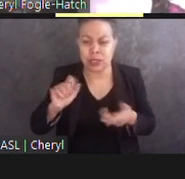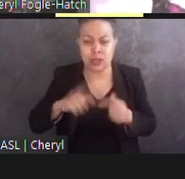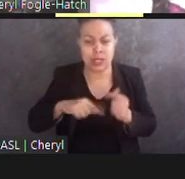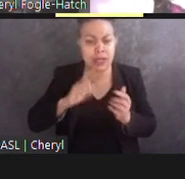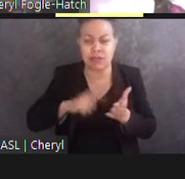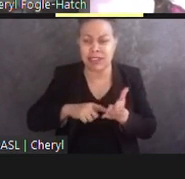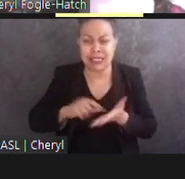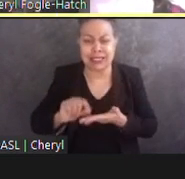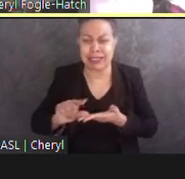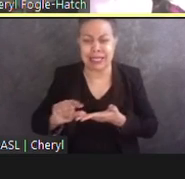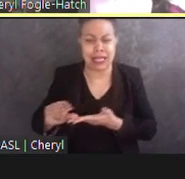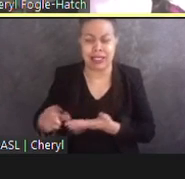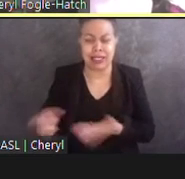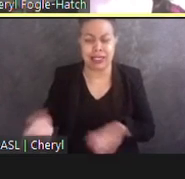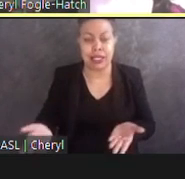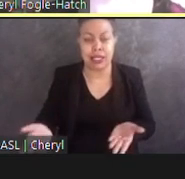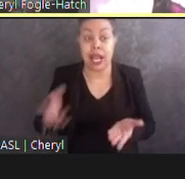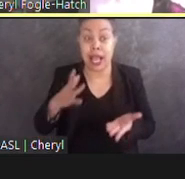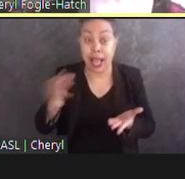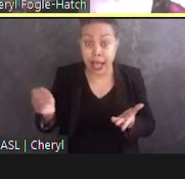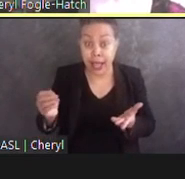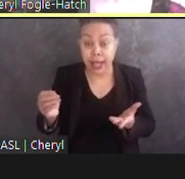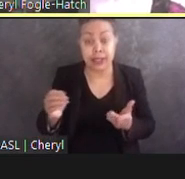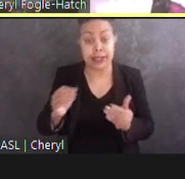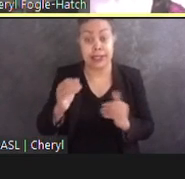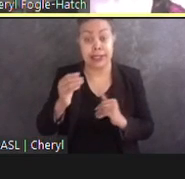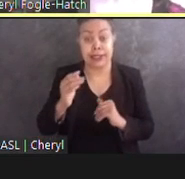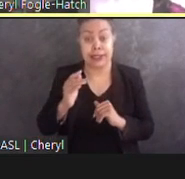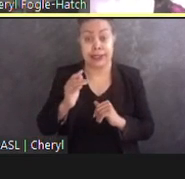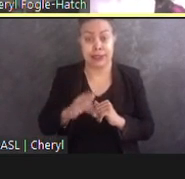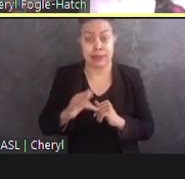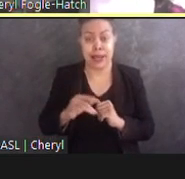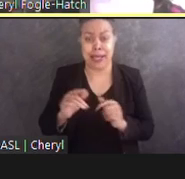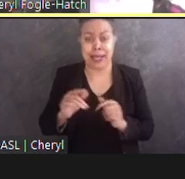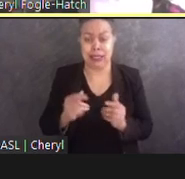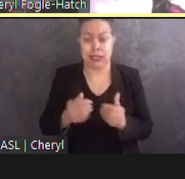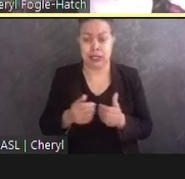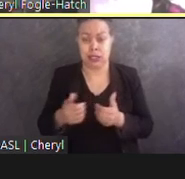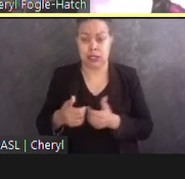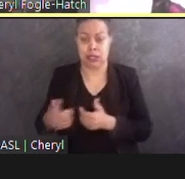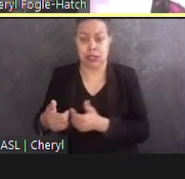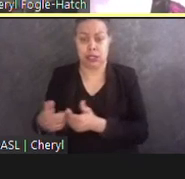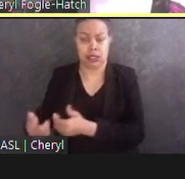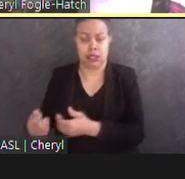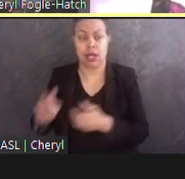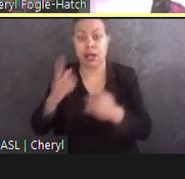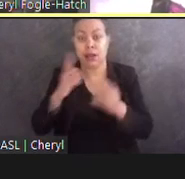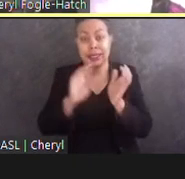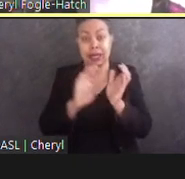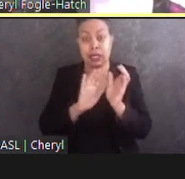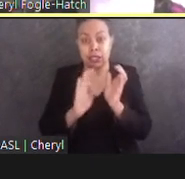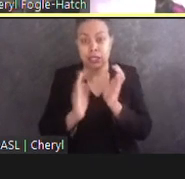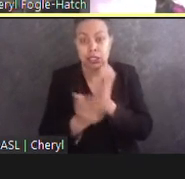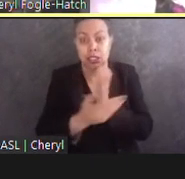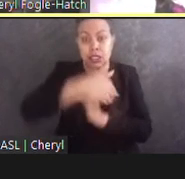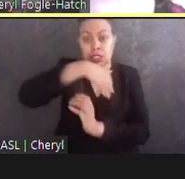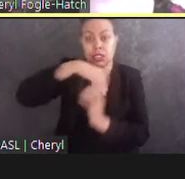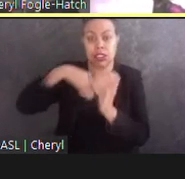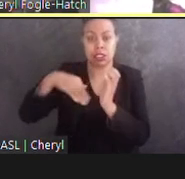vertical spacing varies as the indentations circle the columns. The irregular spacing on the print letters